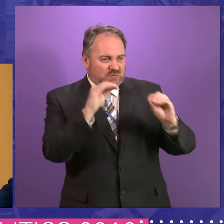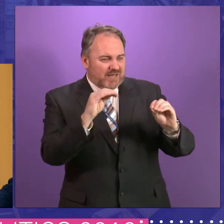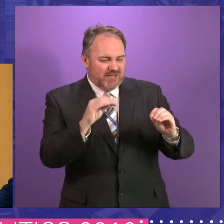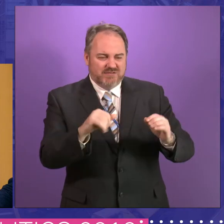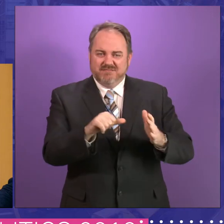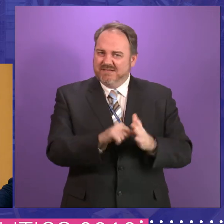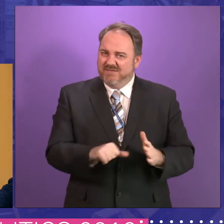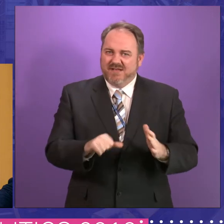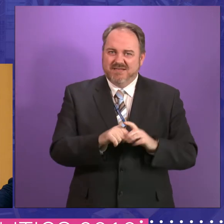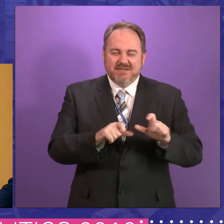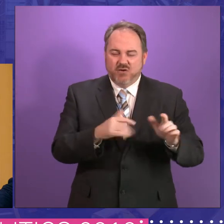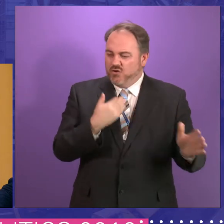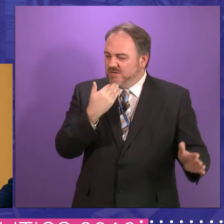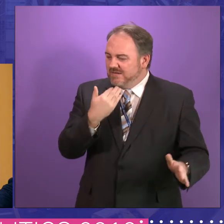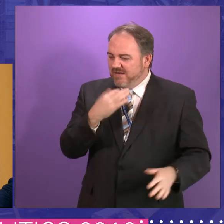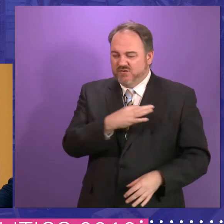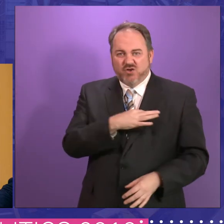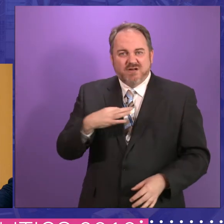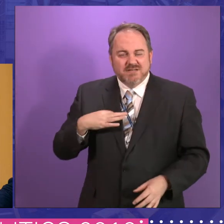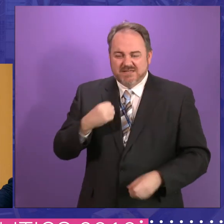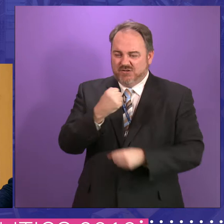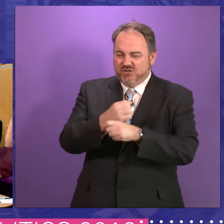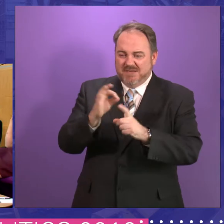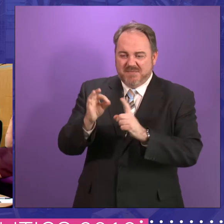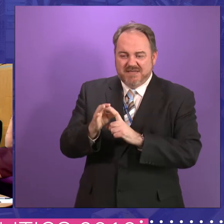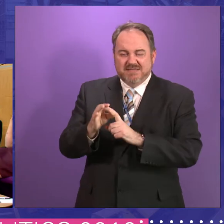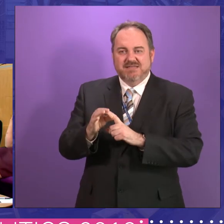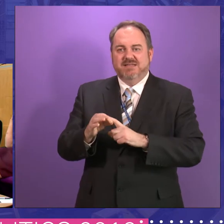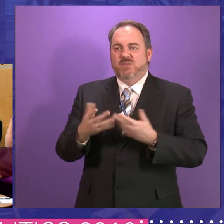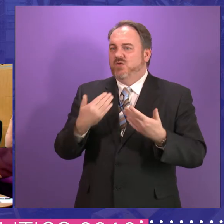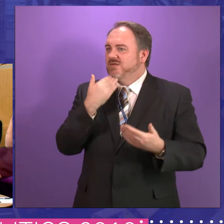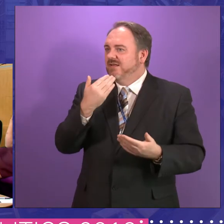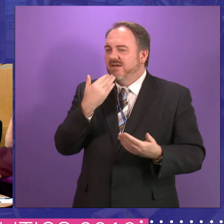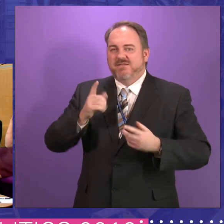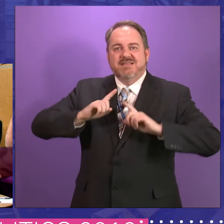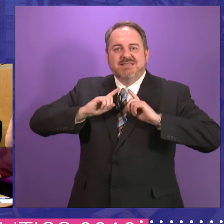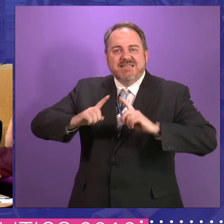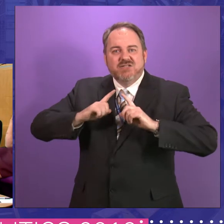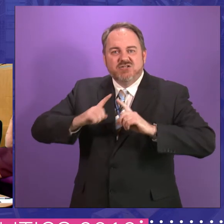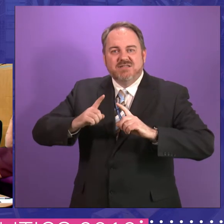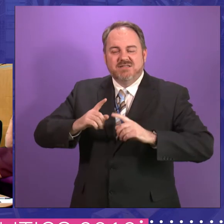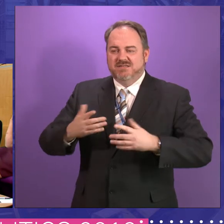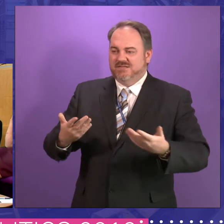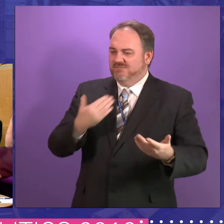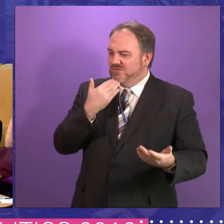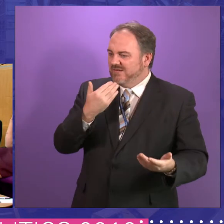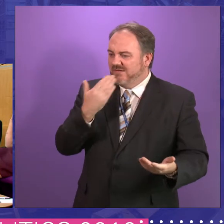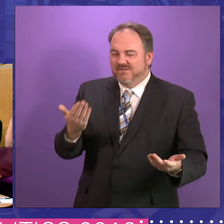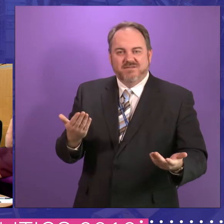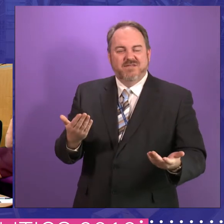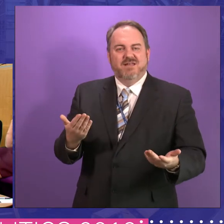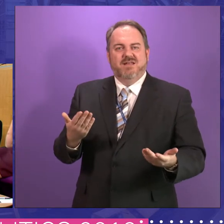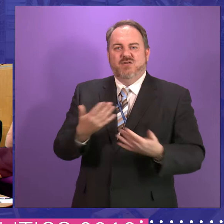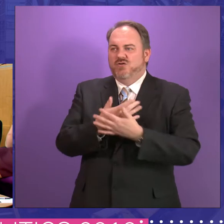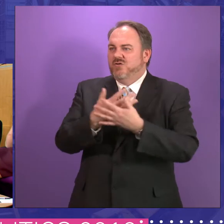a lack of GPs. We're aware of a lack of STEM subject teachers. We're aware of a worrying level of